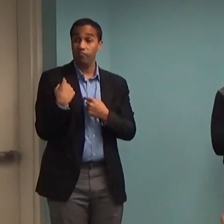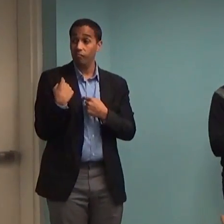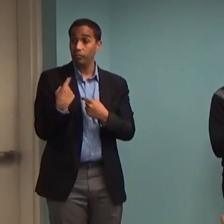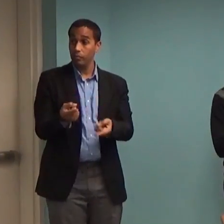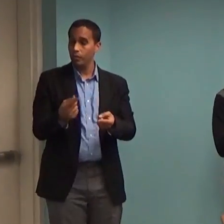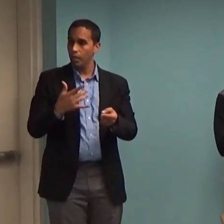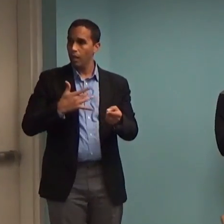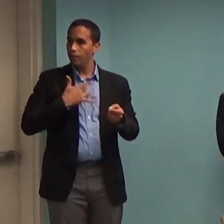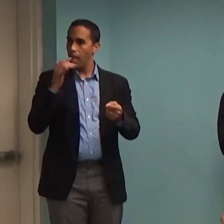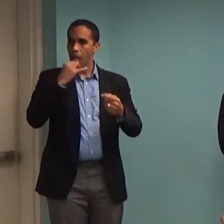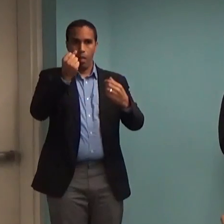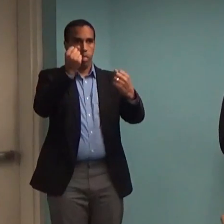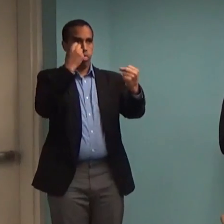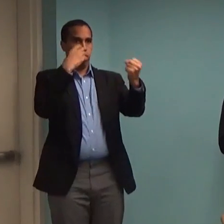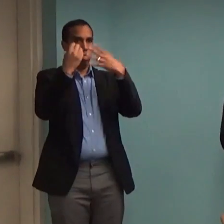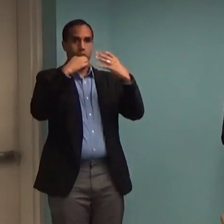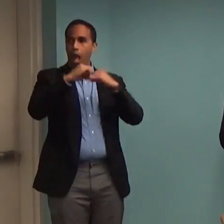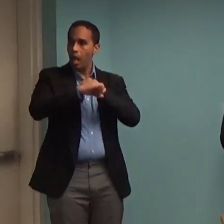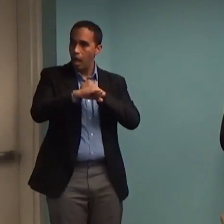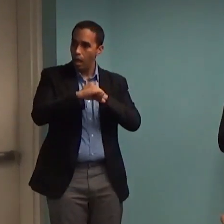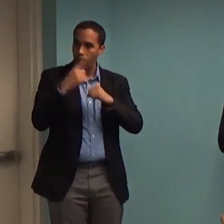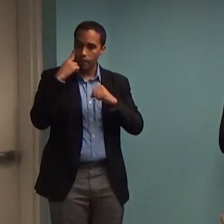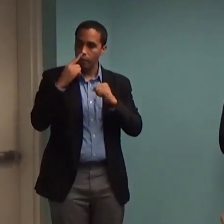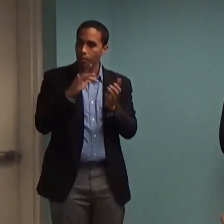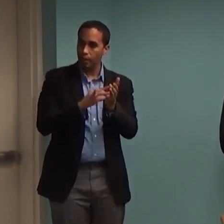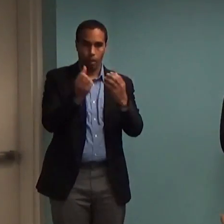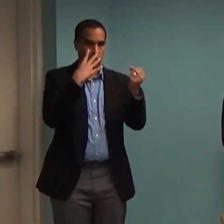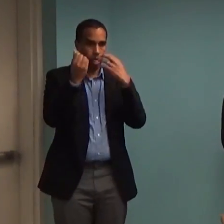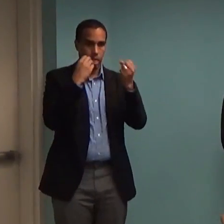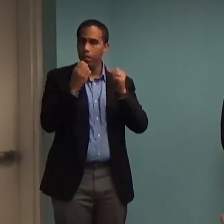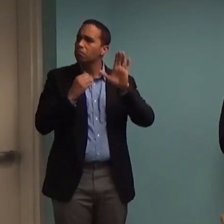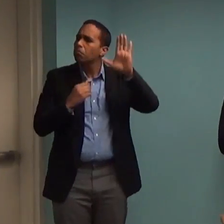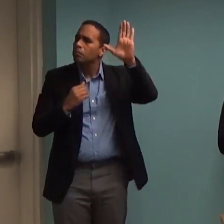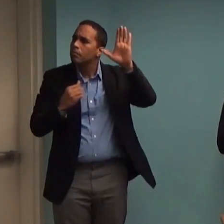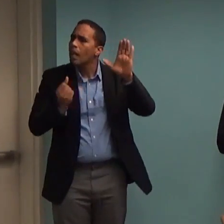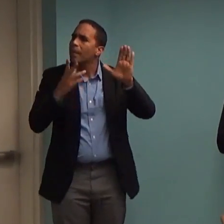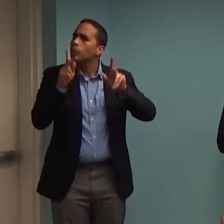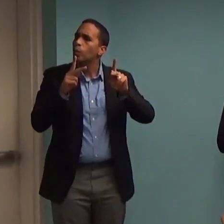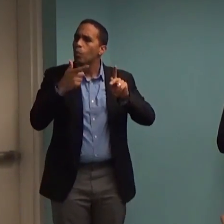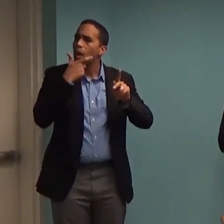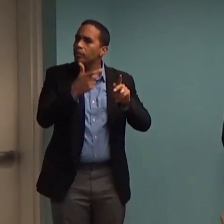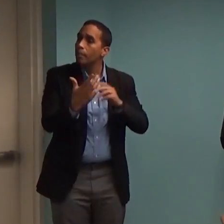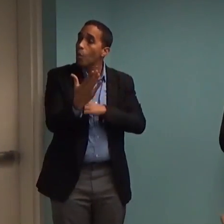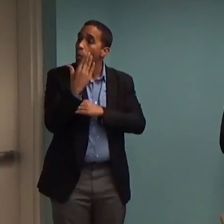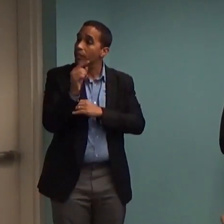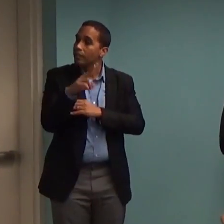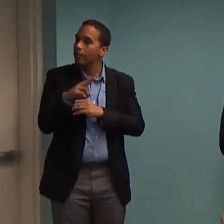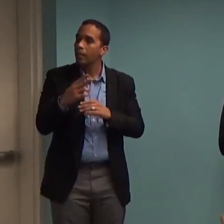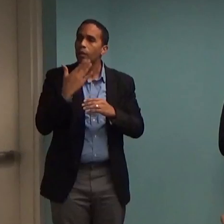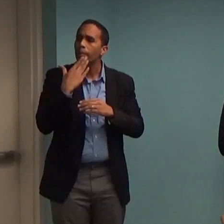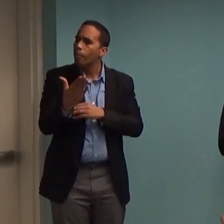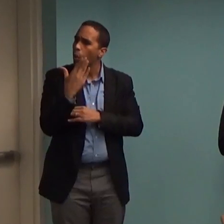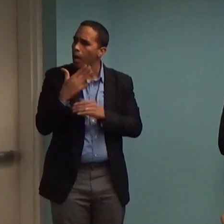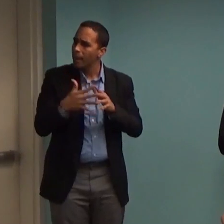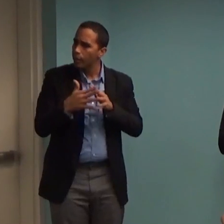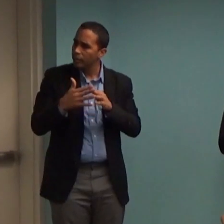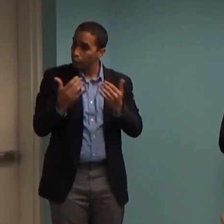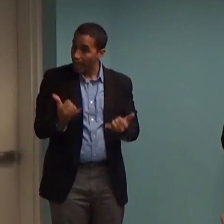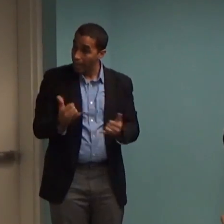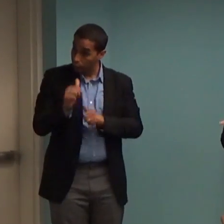with advertisements for medication. Let me ask the question, how many of you watch, let's say, morning television, like Good Morning America or The Today Show? So, how many of guys,